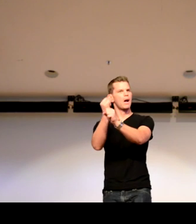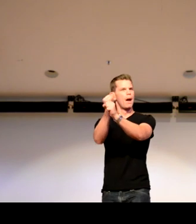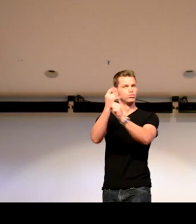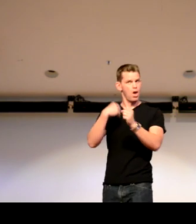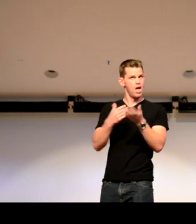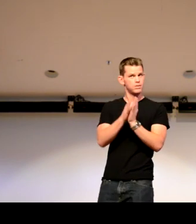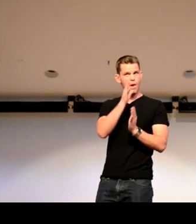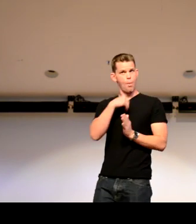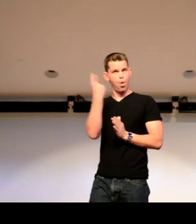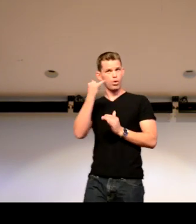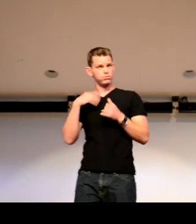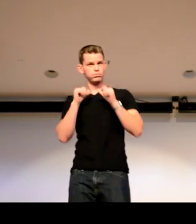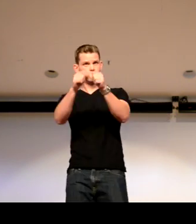And then after that, I just made it.